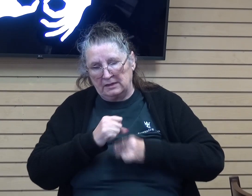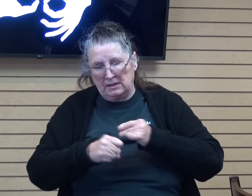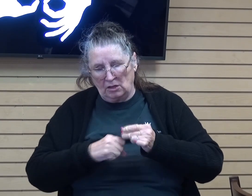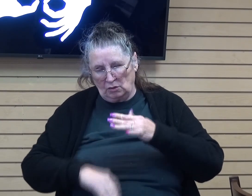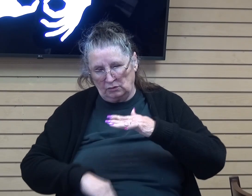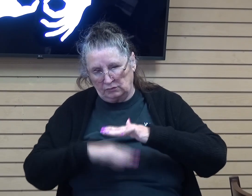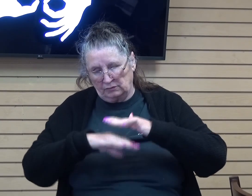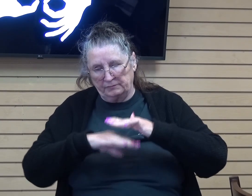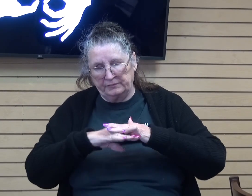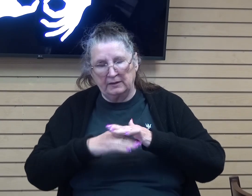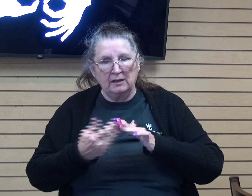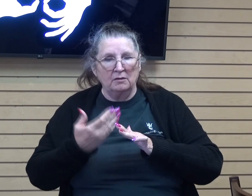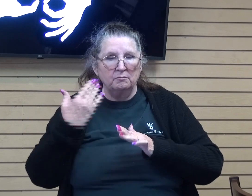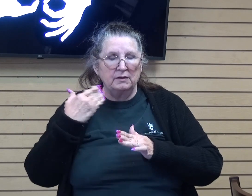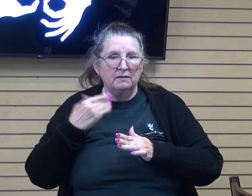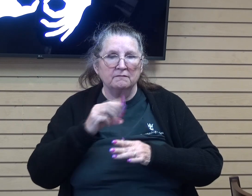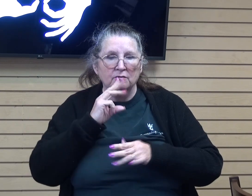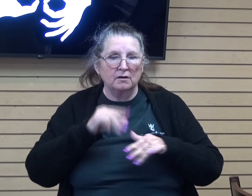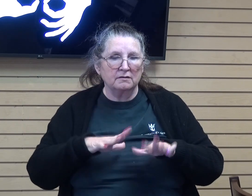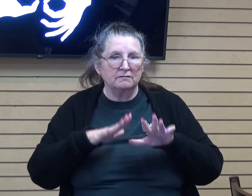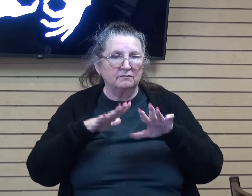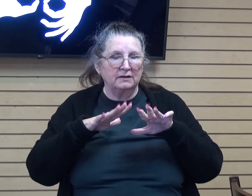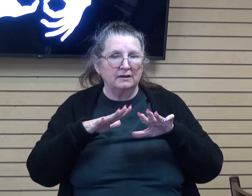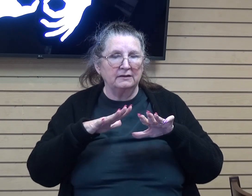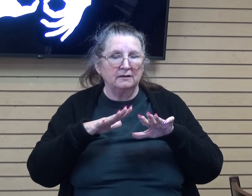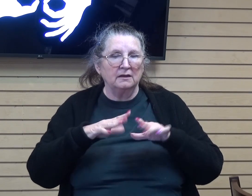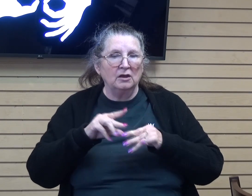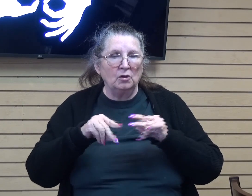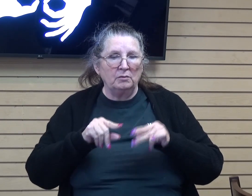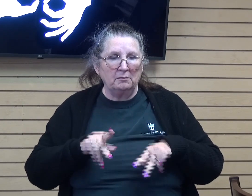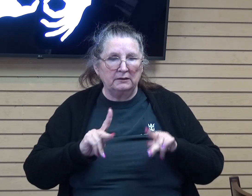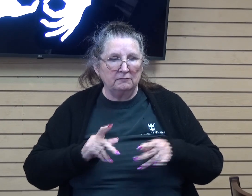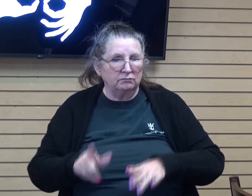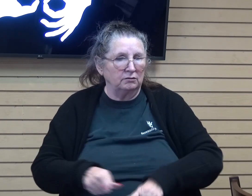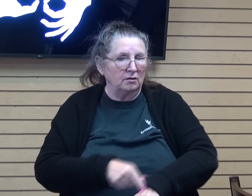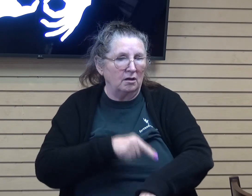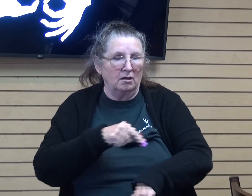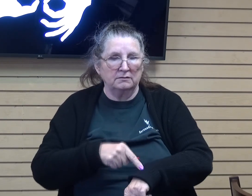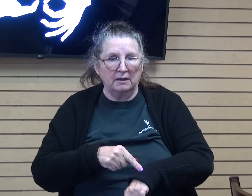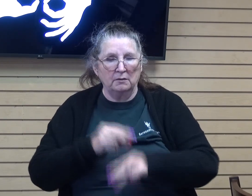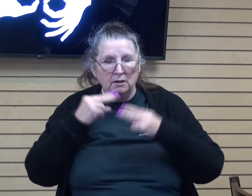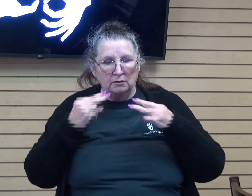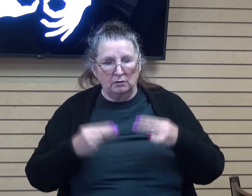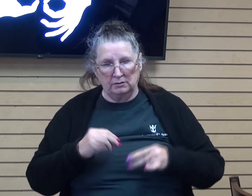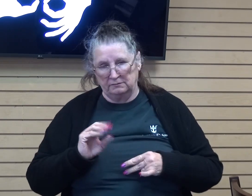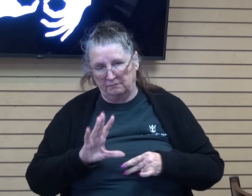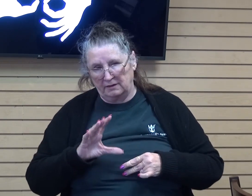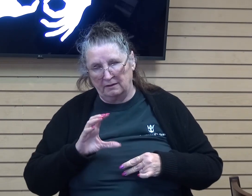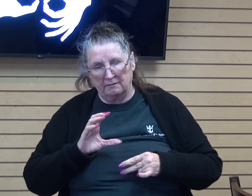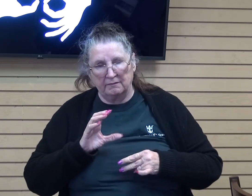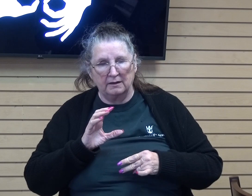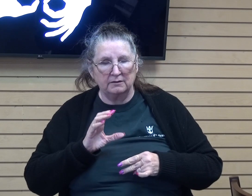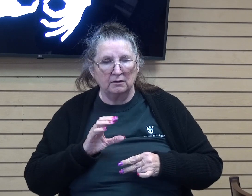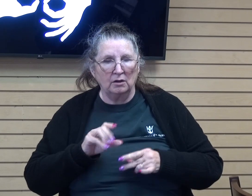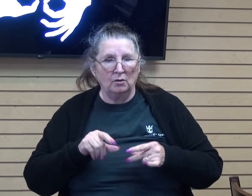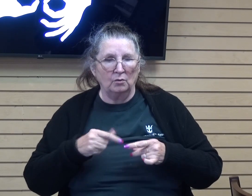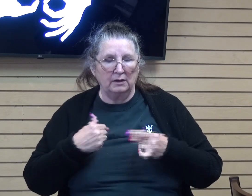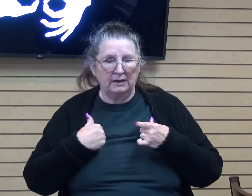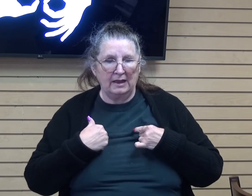people lived much longer lives. Noah was 500 years old when he begot Sham, Ham, and Japheth.